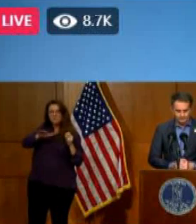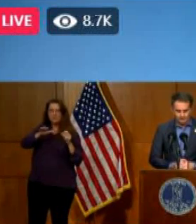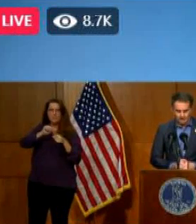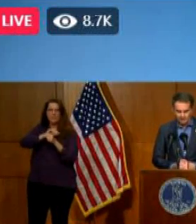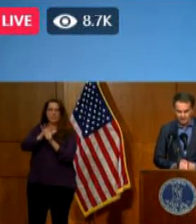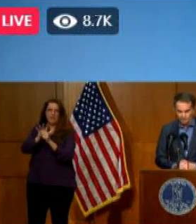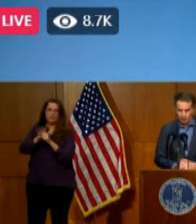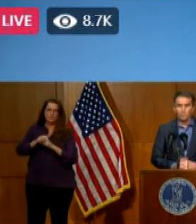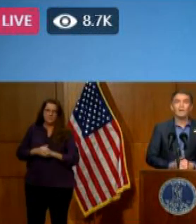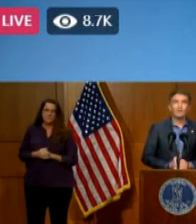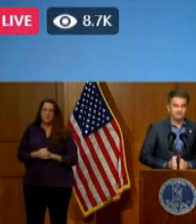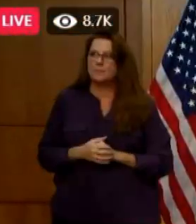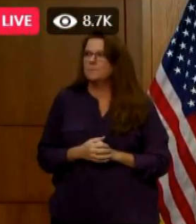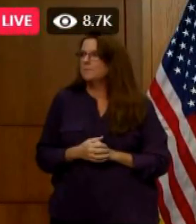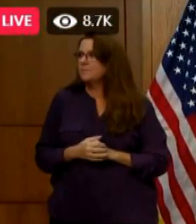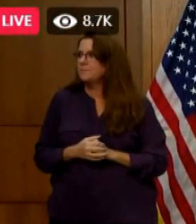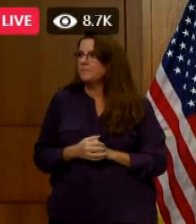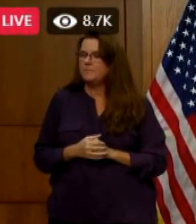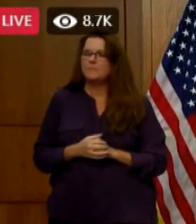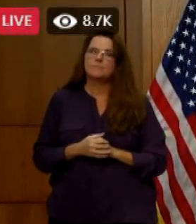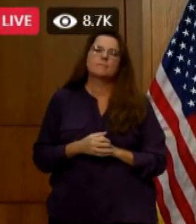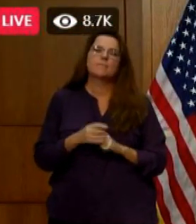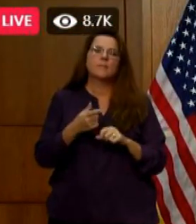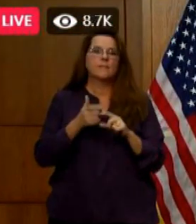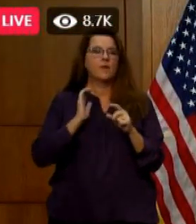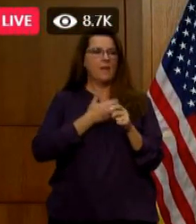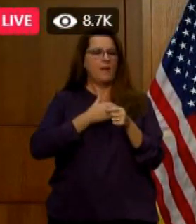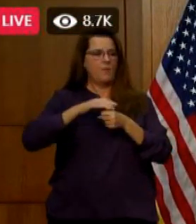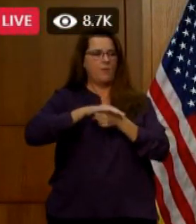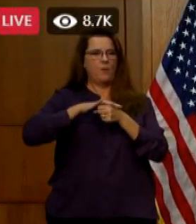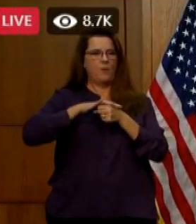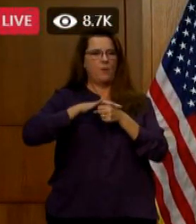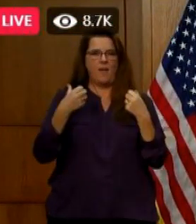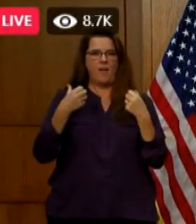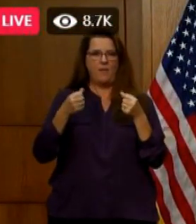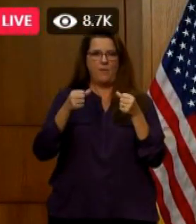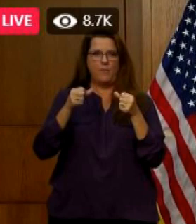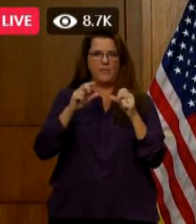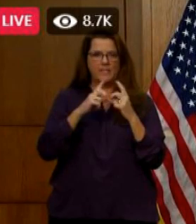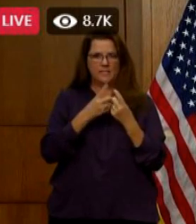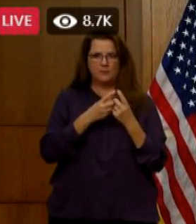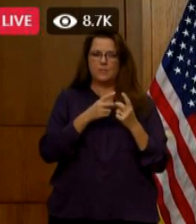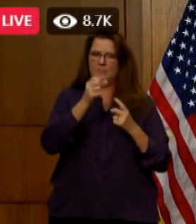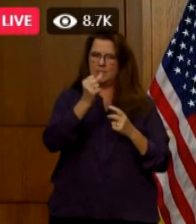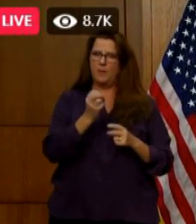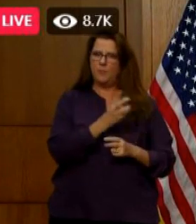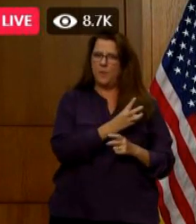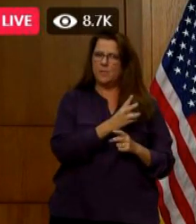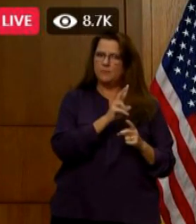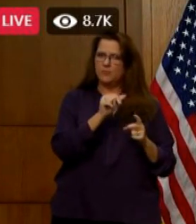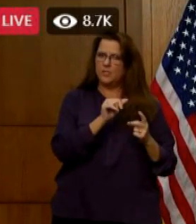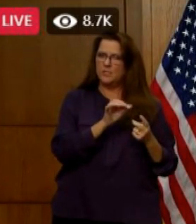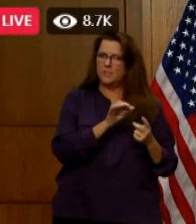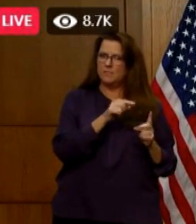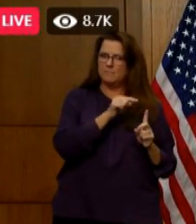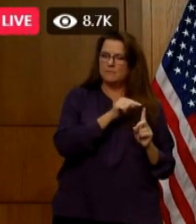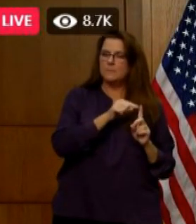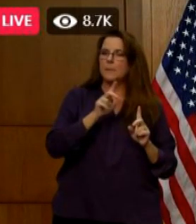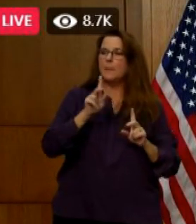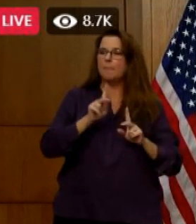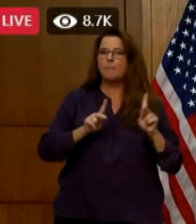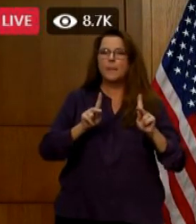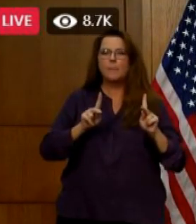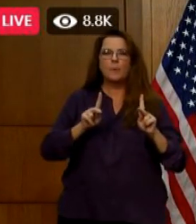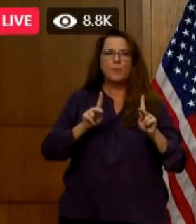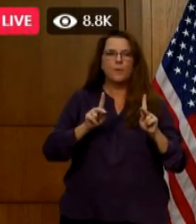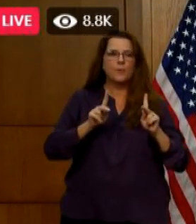What we're hearing from our local health districts, especially in Southwest Virginia, is that people are spreading the virus in a